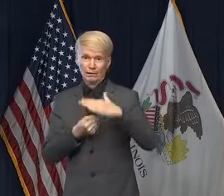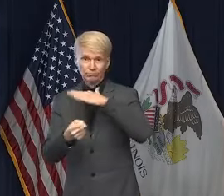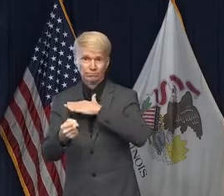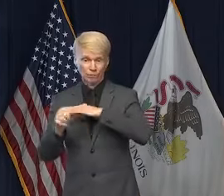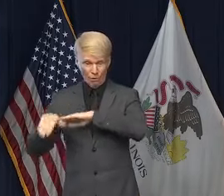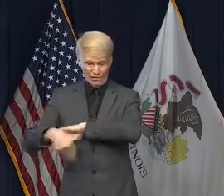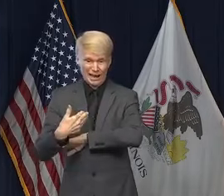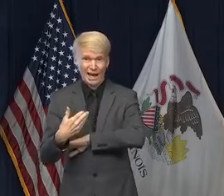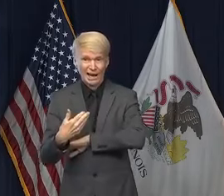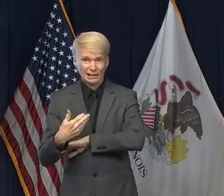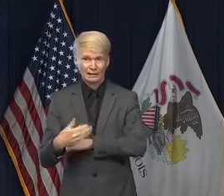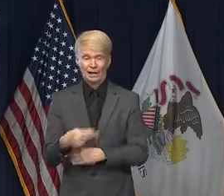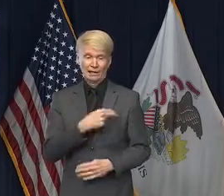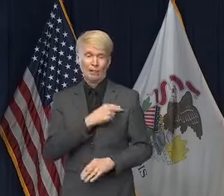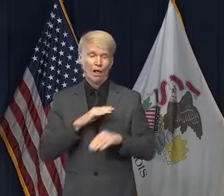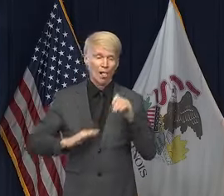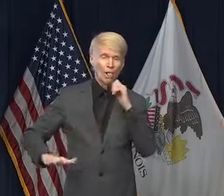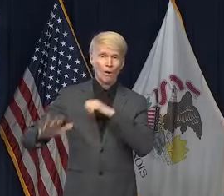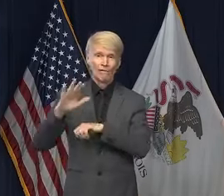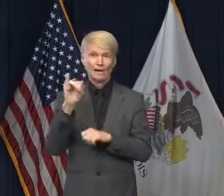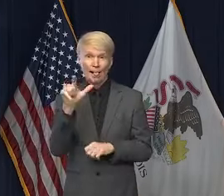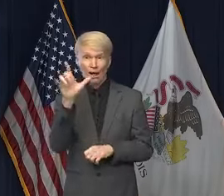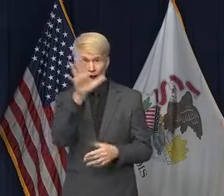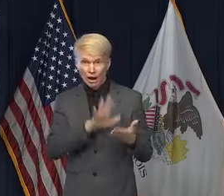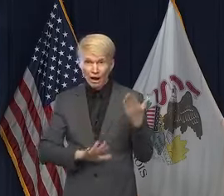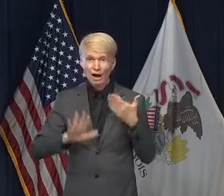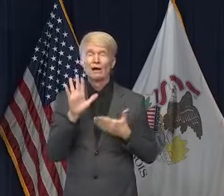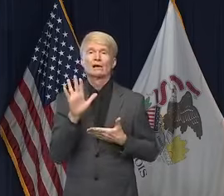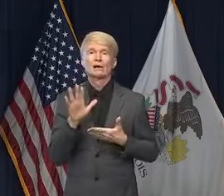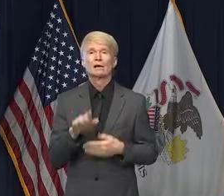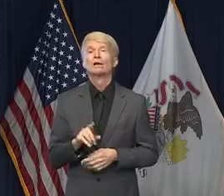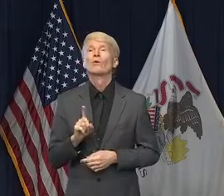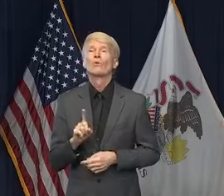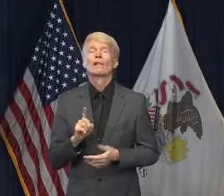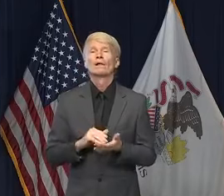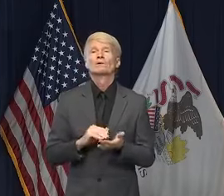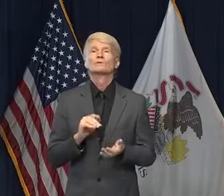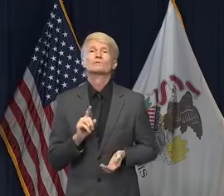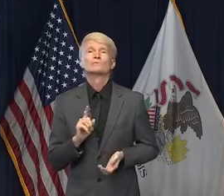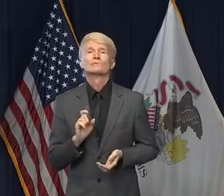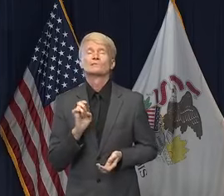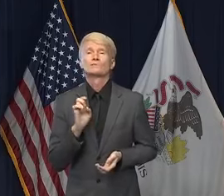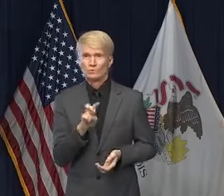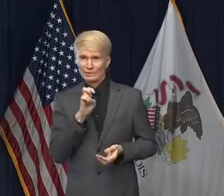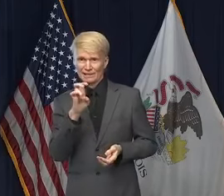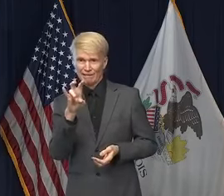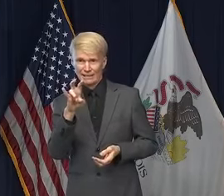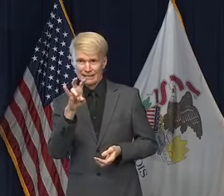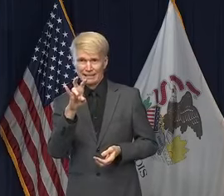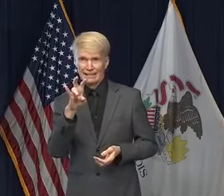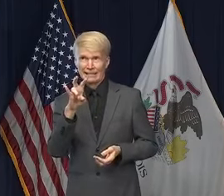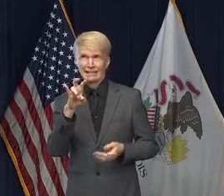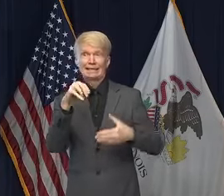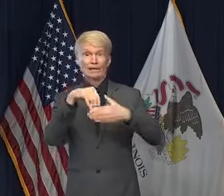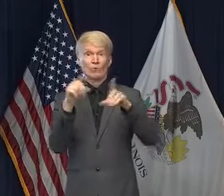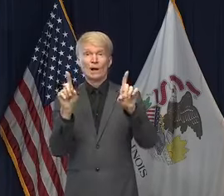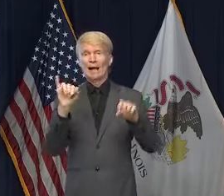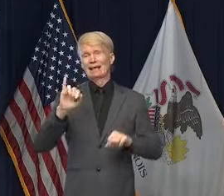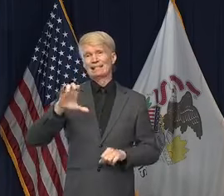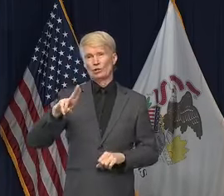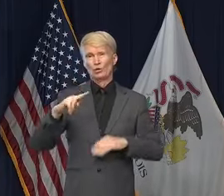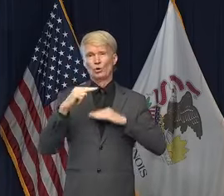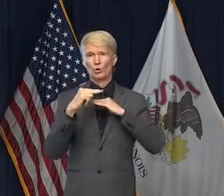hospitals across Illinois. And of those, 1,217 were in the ICU